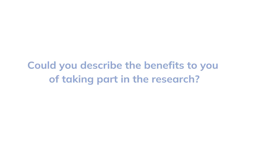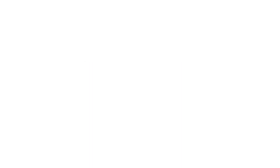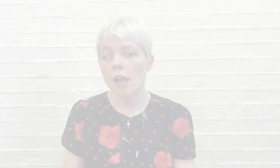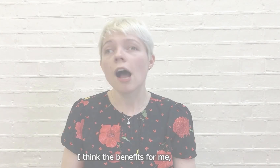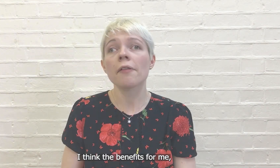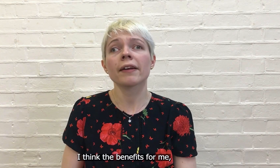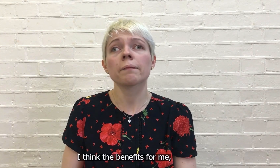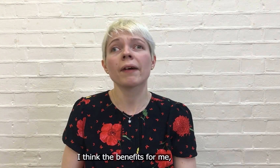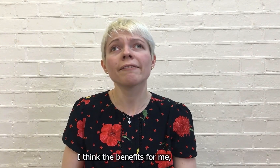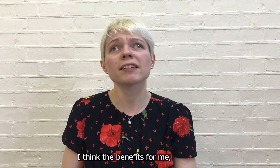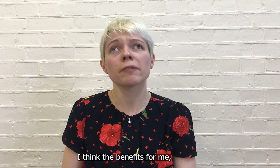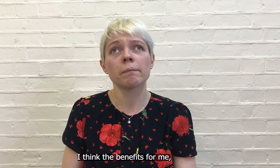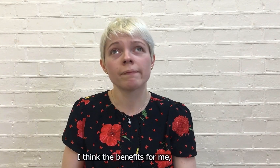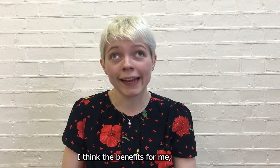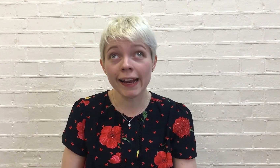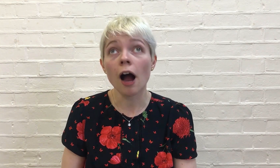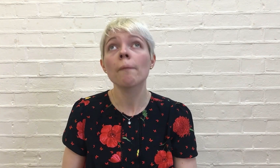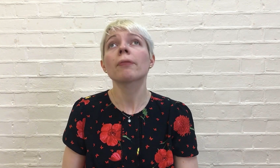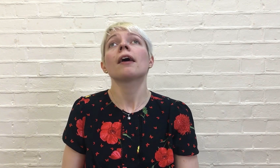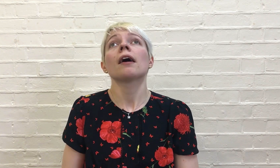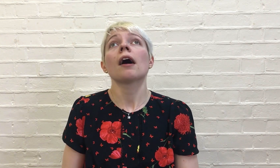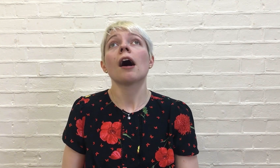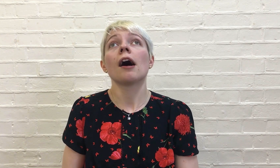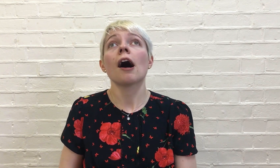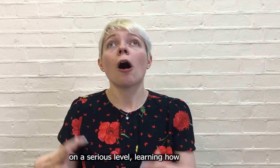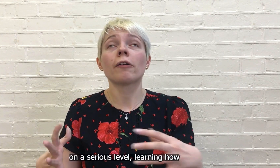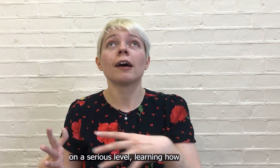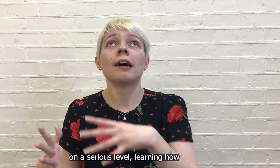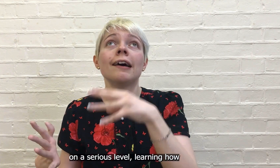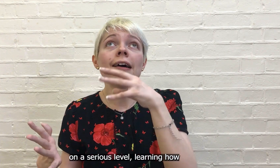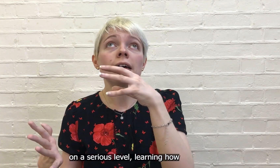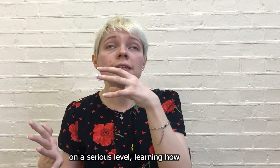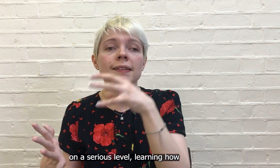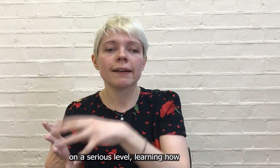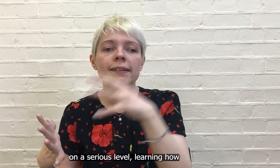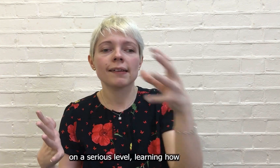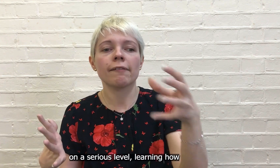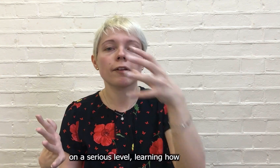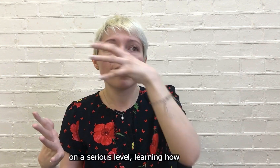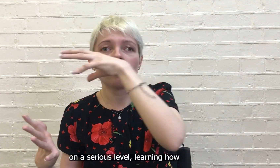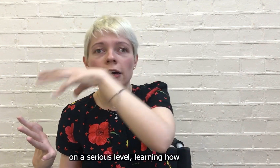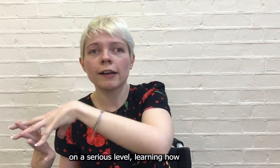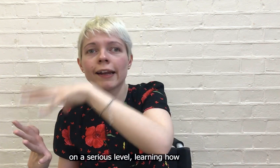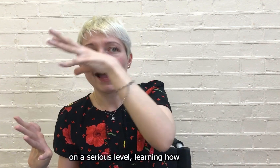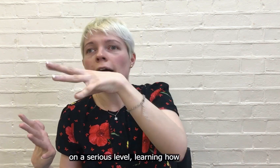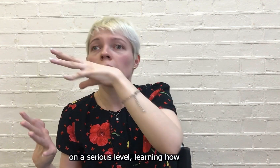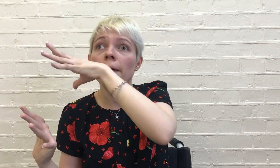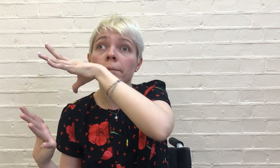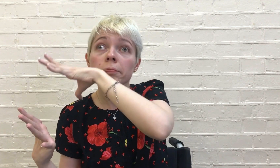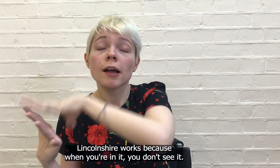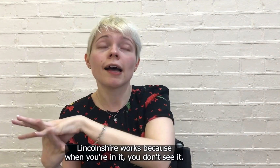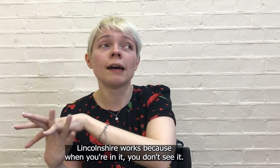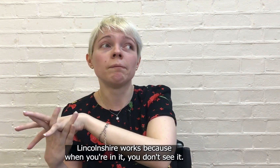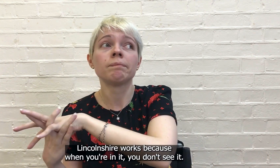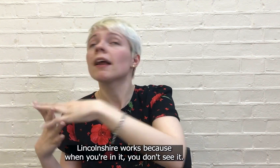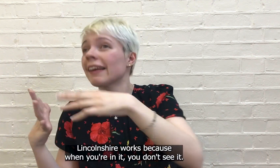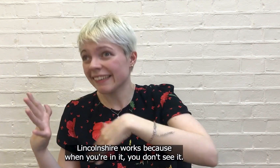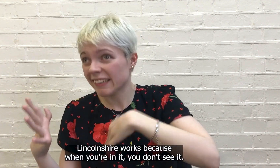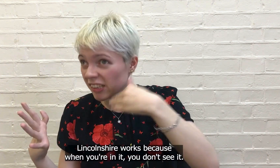I think the benefits for me on a serious level learning how Lincolnshire